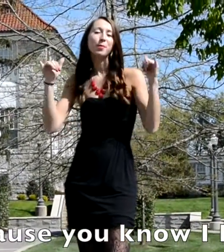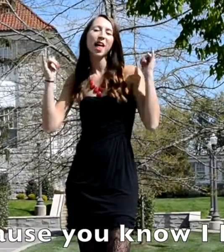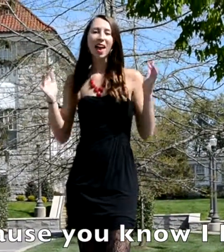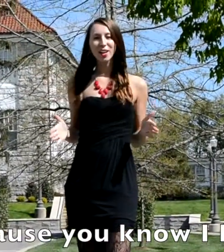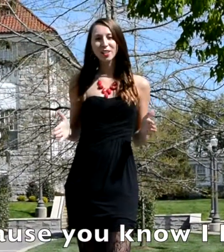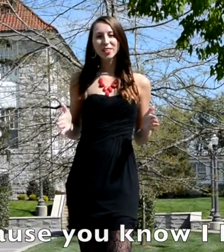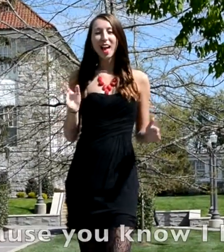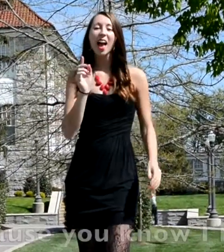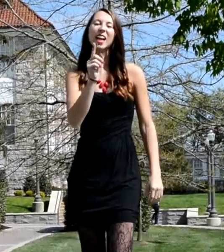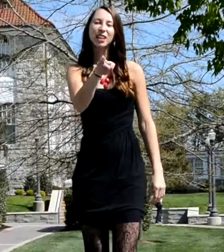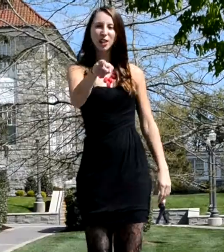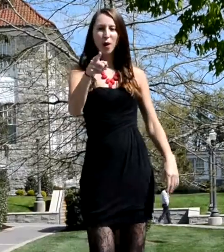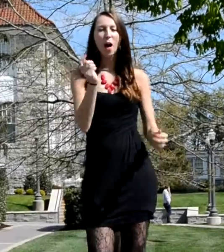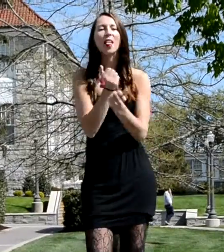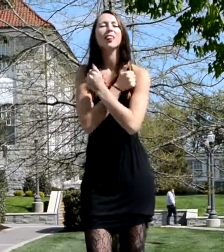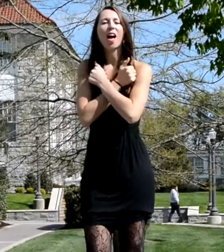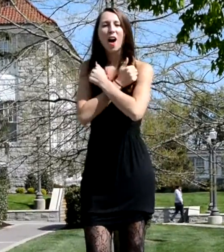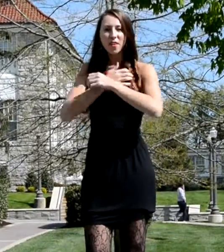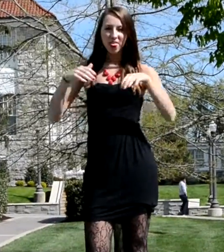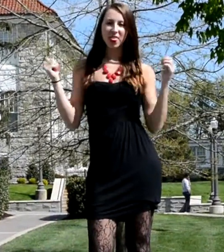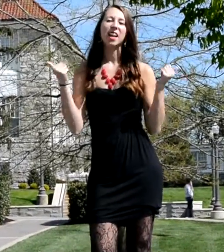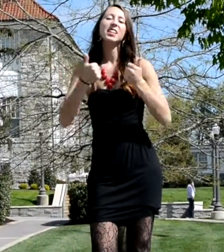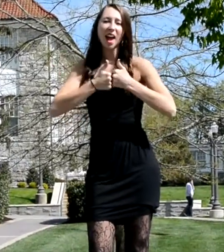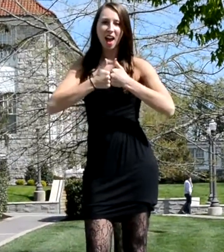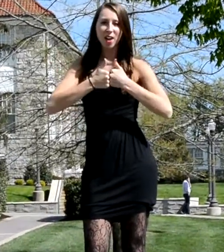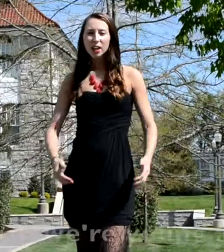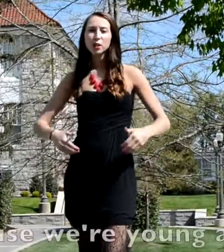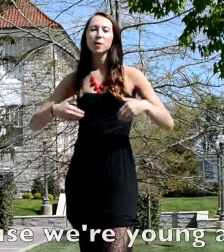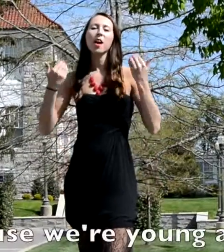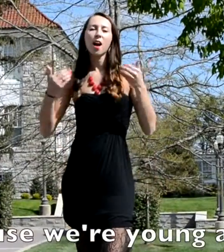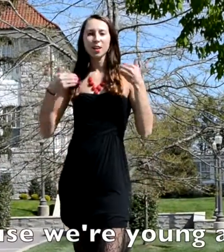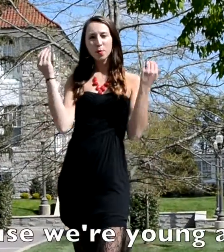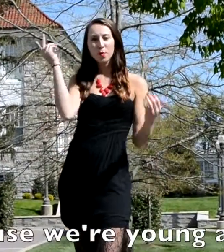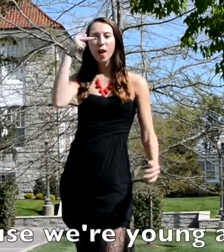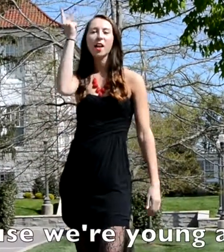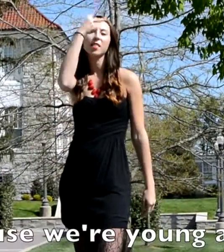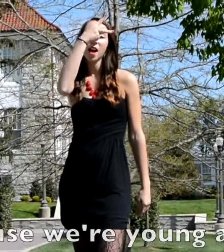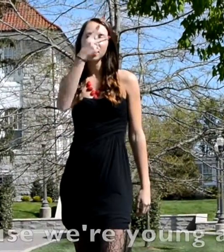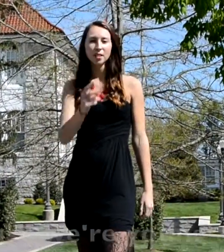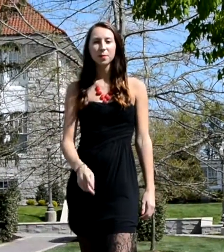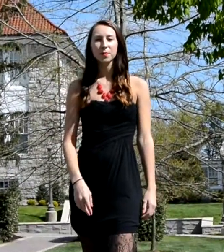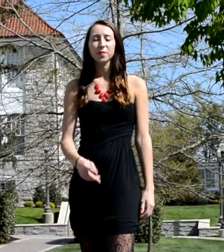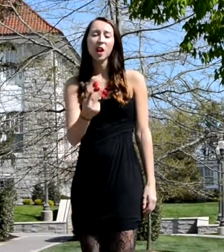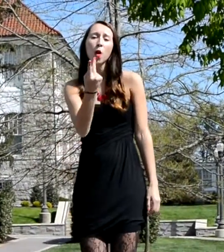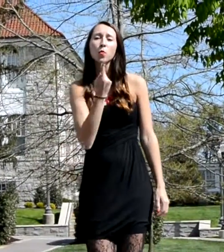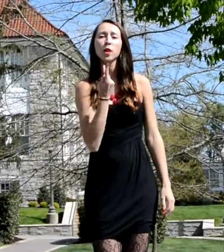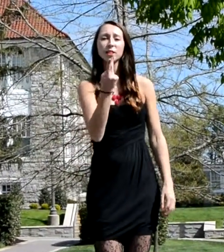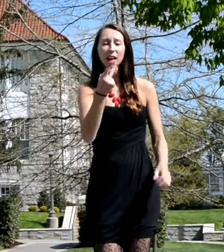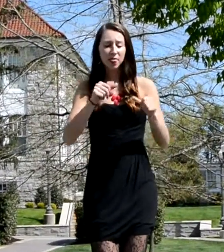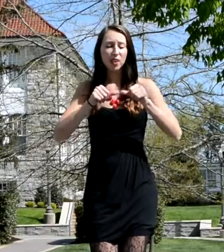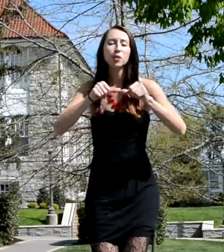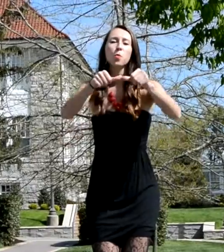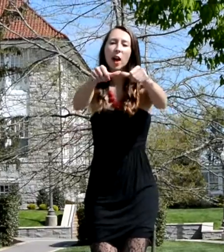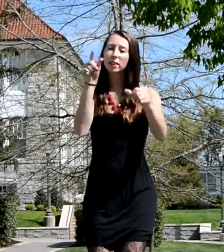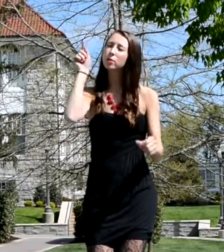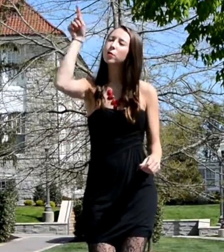players, and you love the game Cause we're young and reckless We'll take this way too